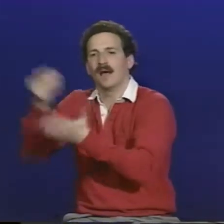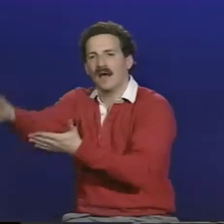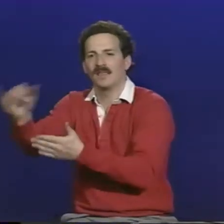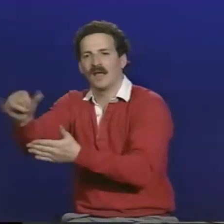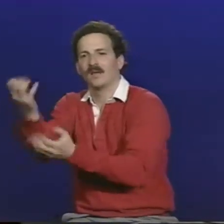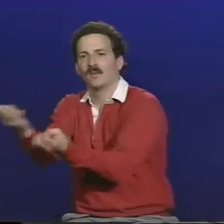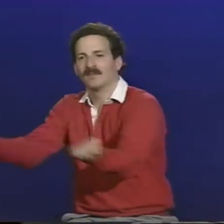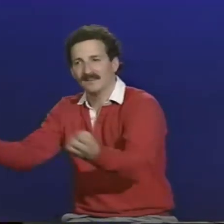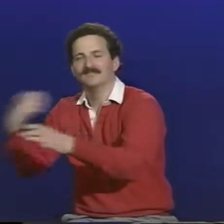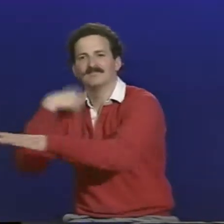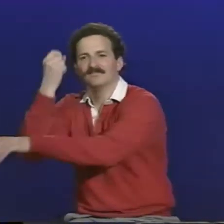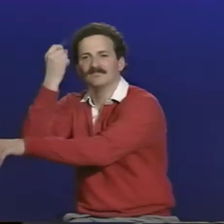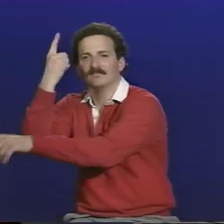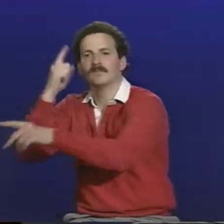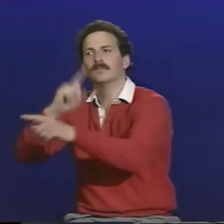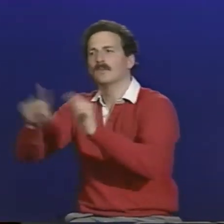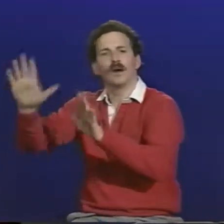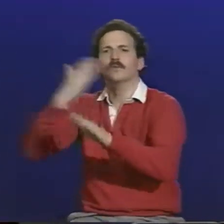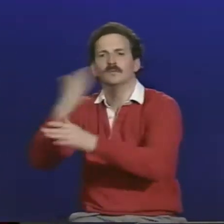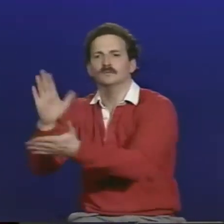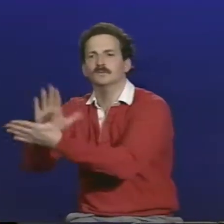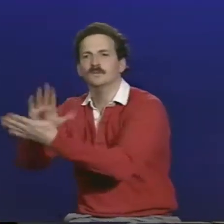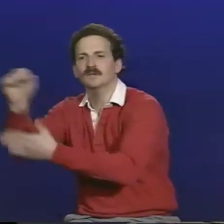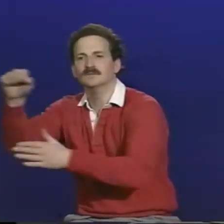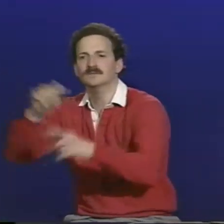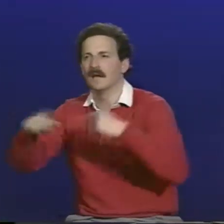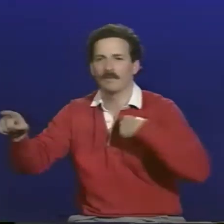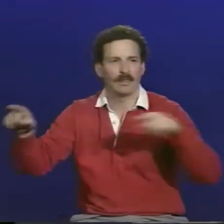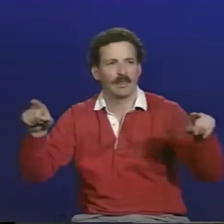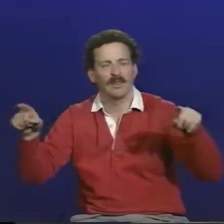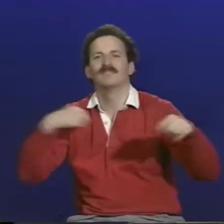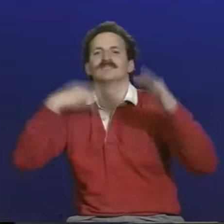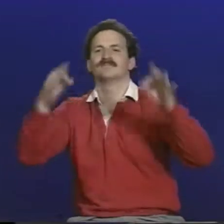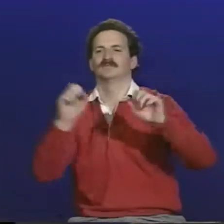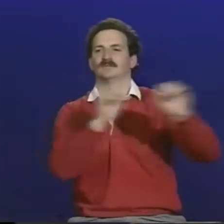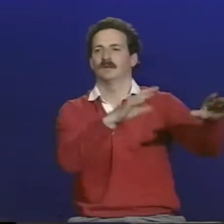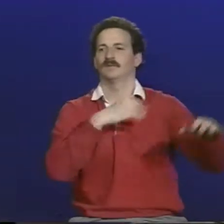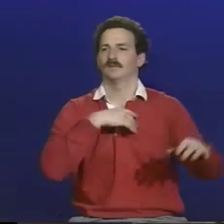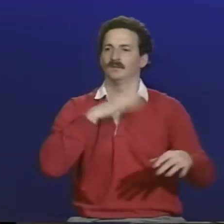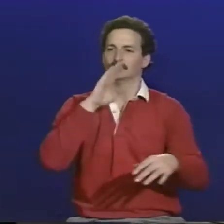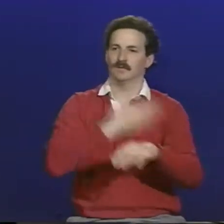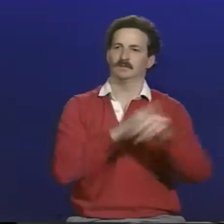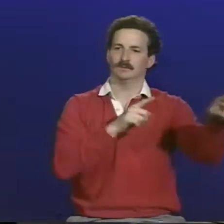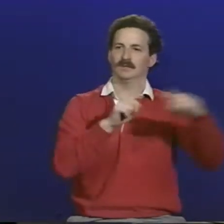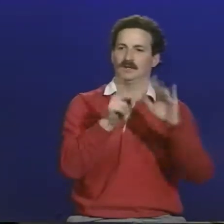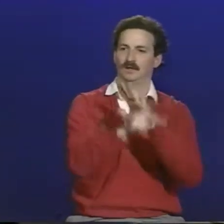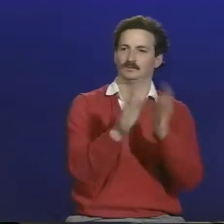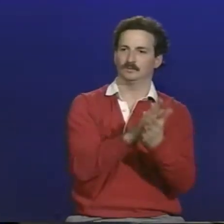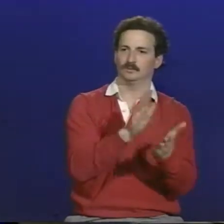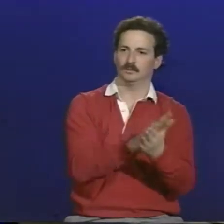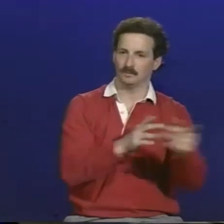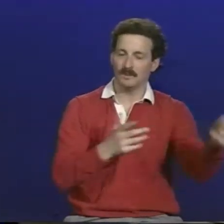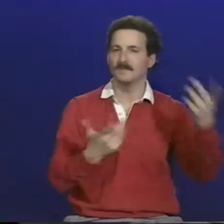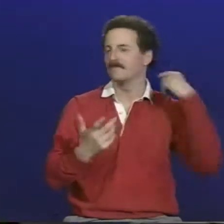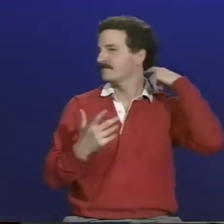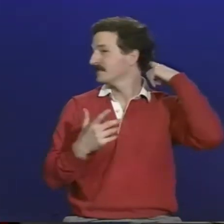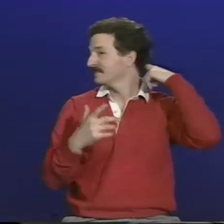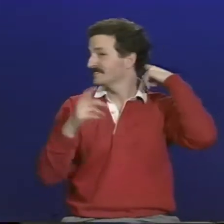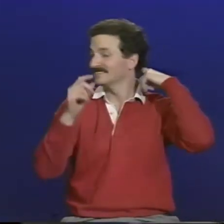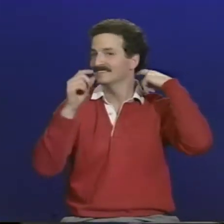certainly that would be a better choice. And I recognize that Frederick School just doesn't have the kind of funding that Kendall does for those kinds of things and